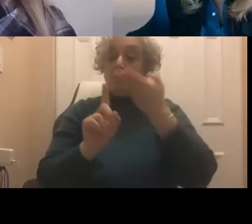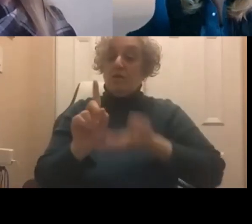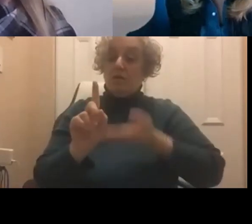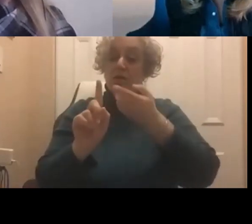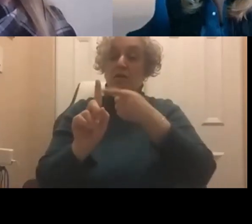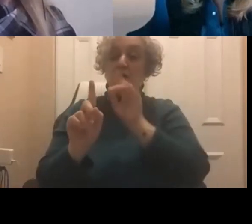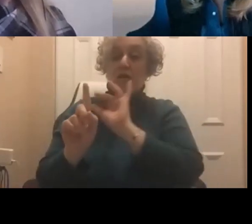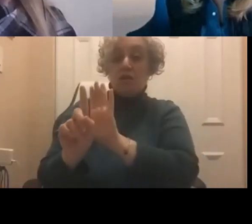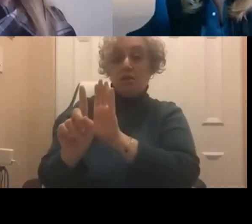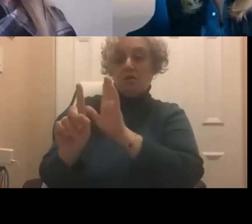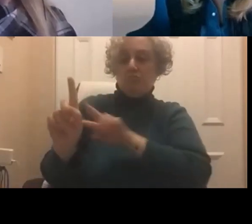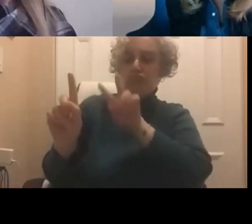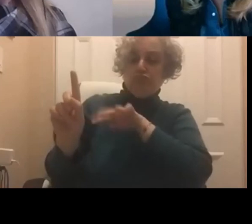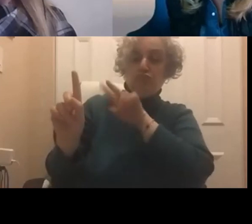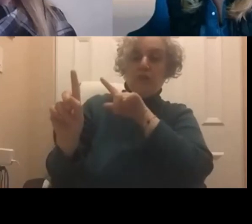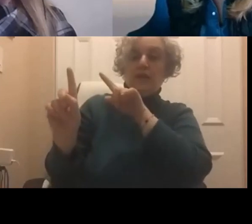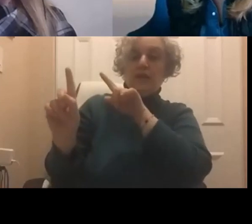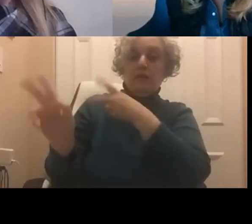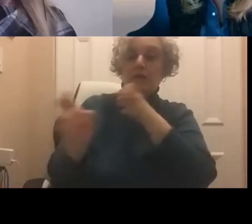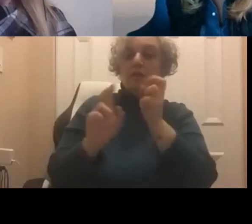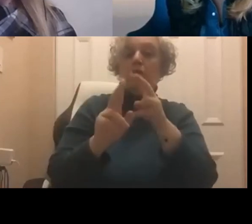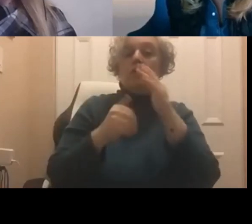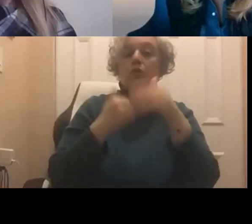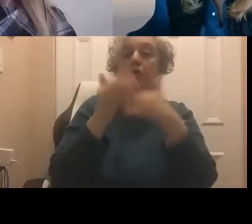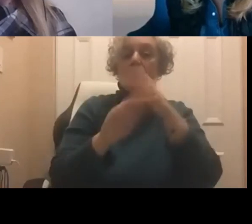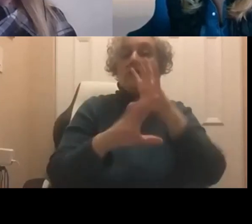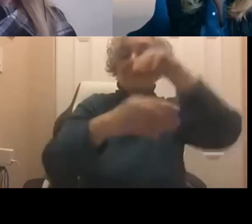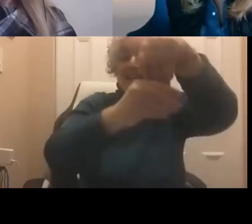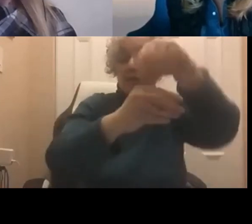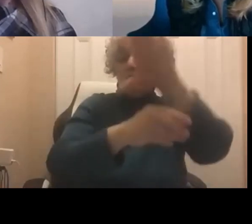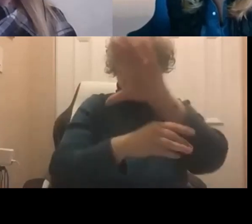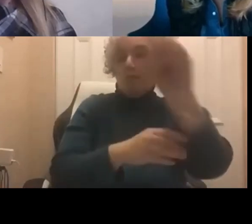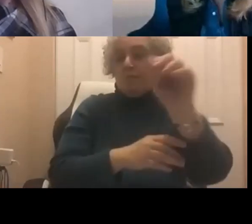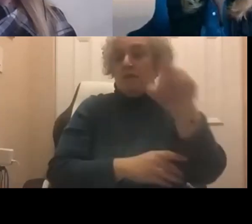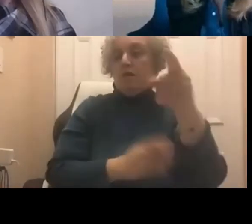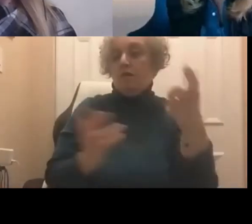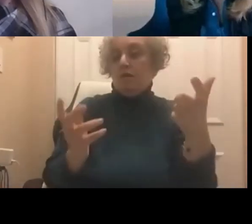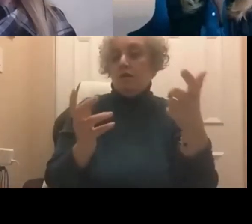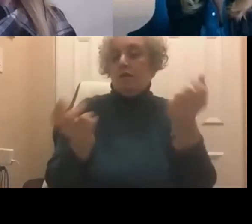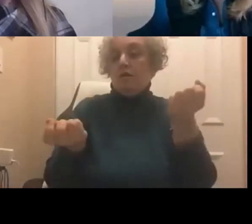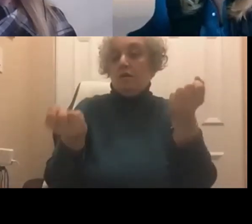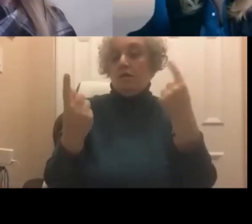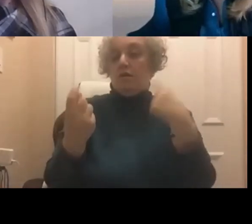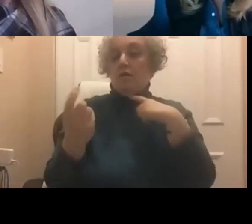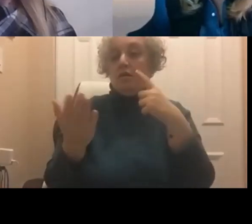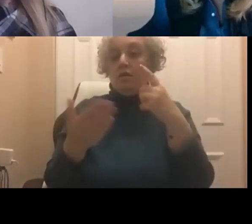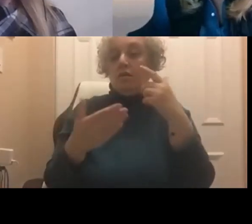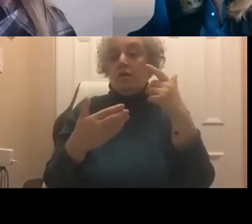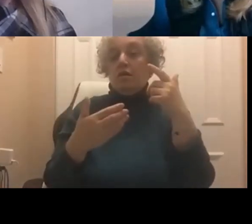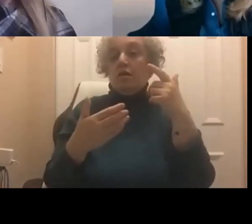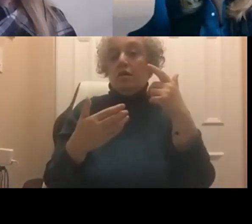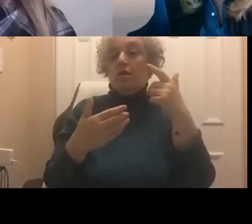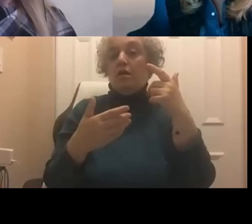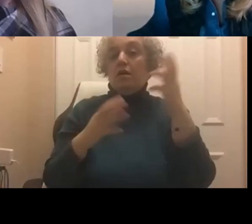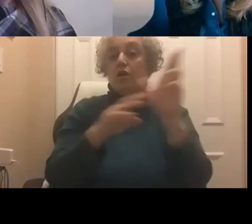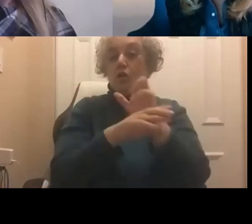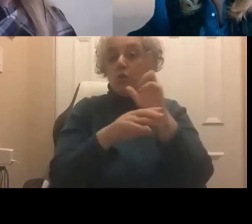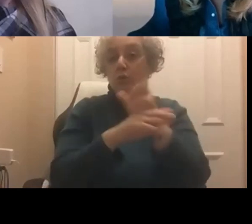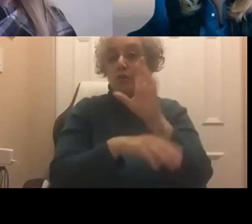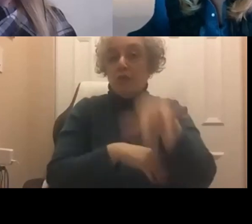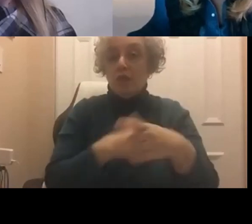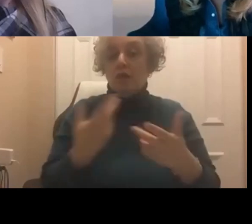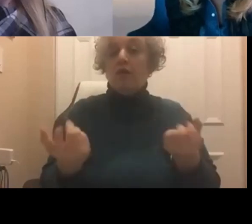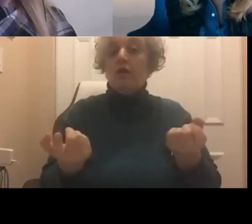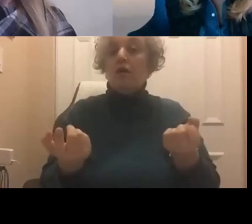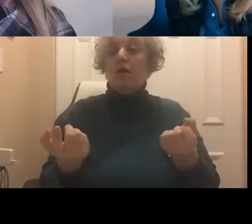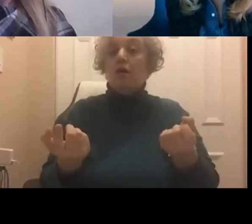somebody to lead this process, we So, they talk to the users, and they get a